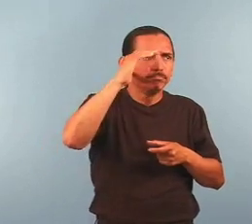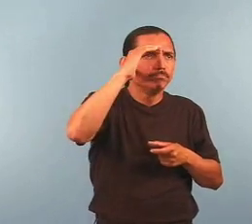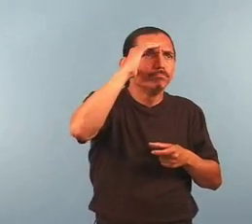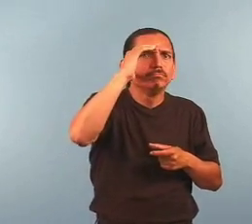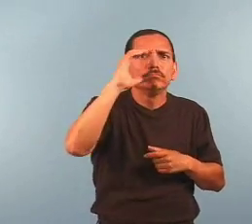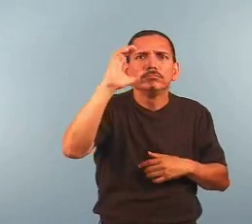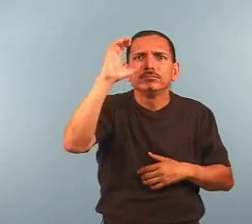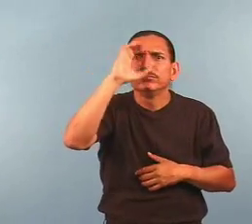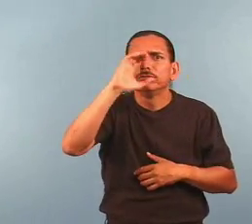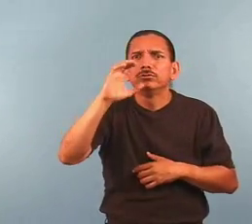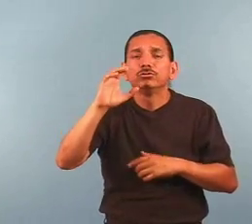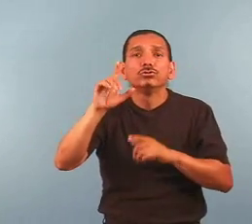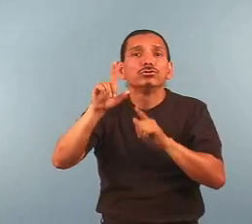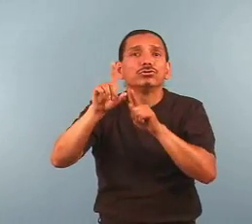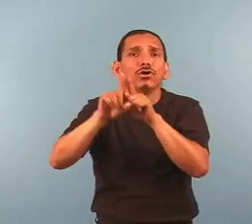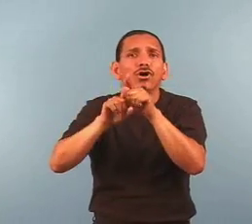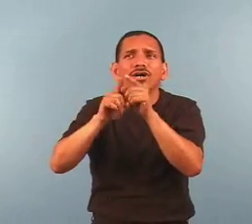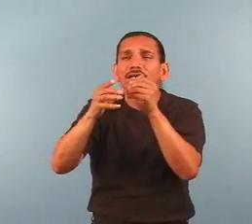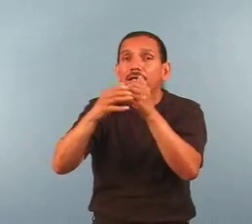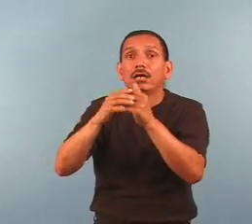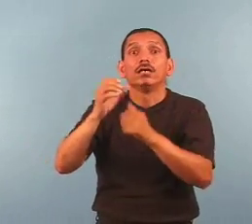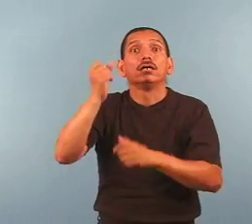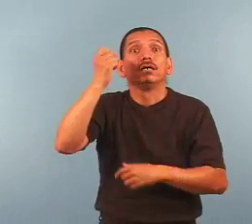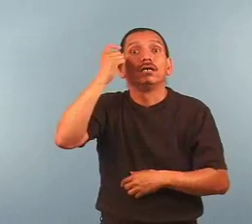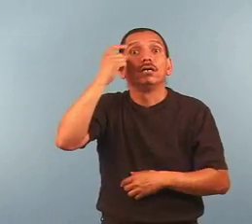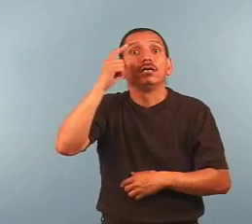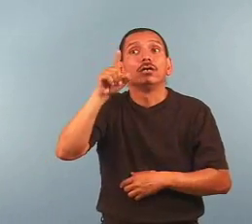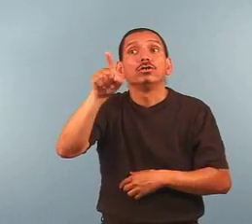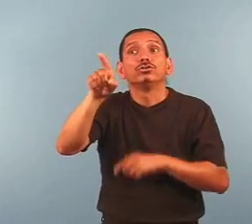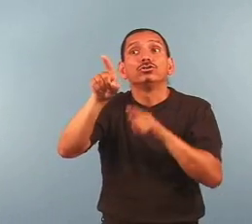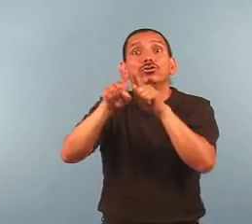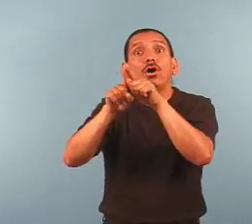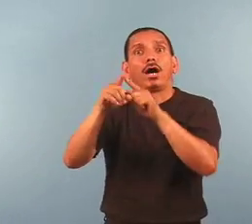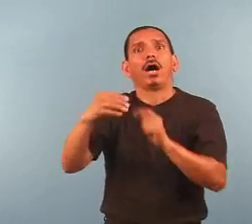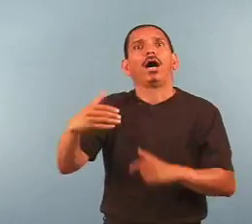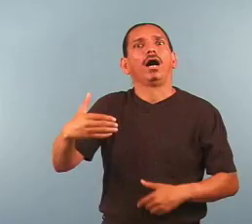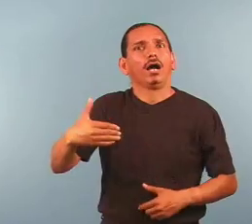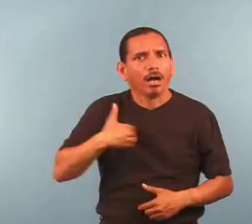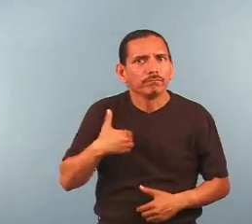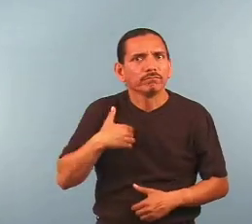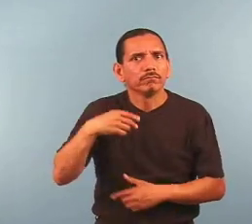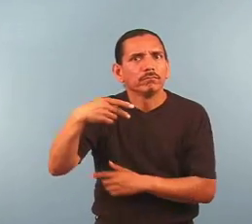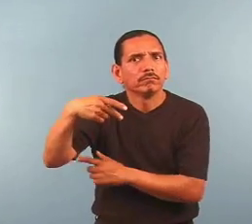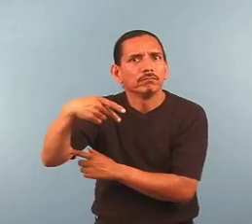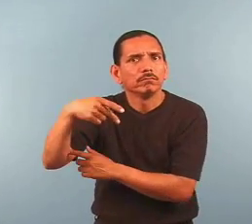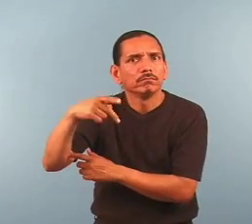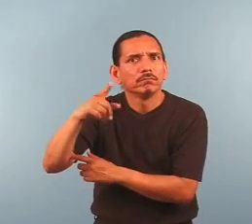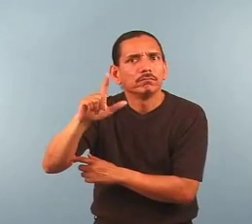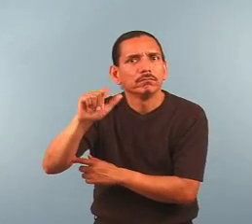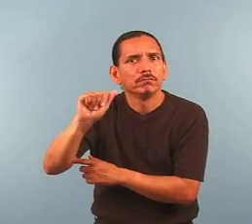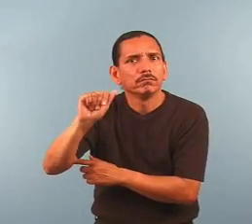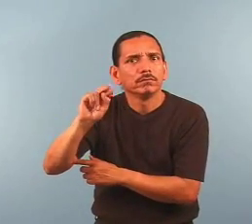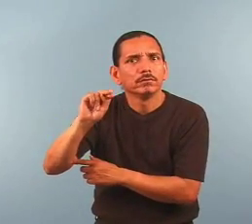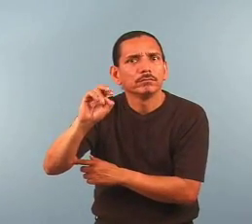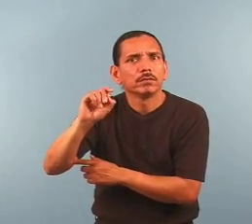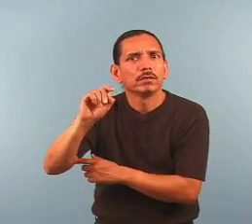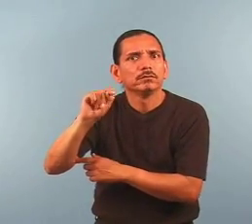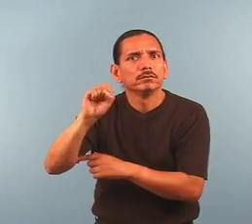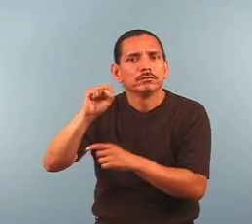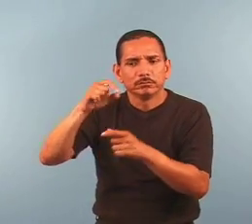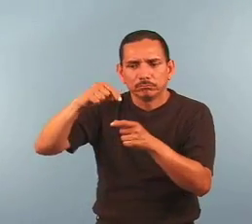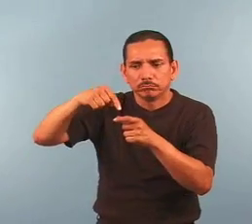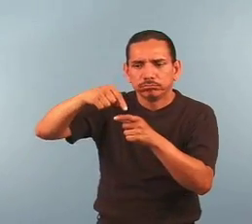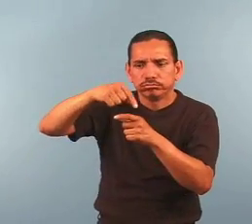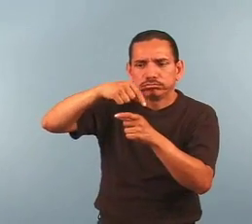nearby stars discovered to have orbiting planets